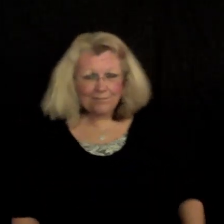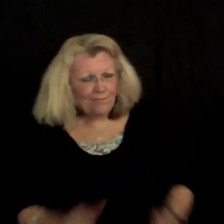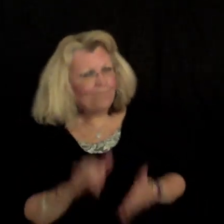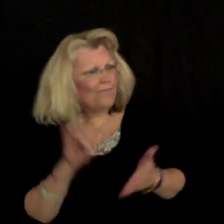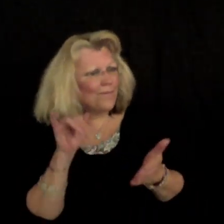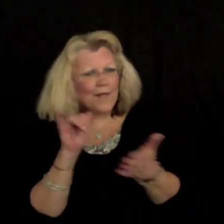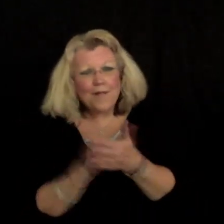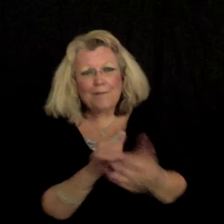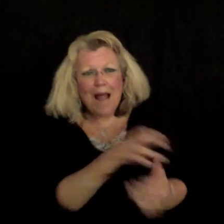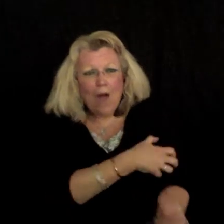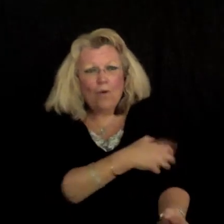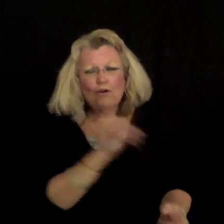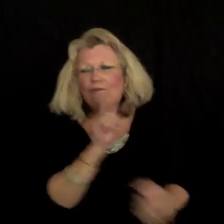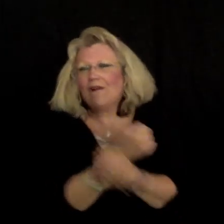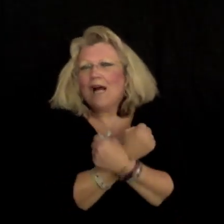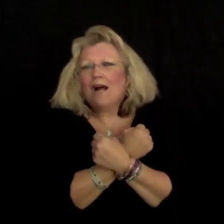That's the power of love